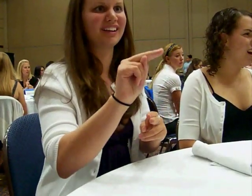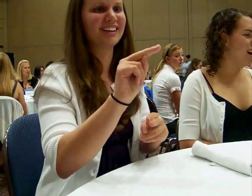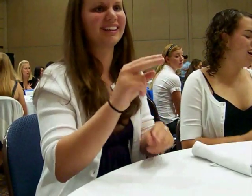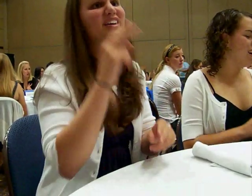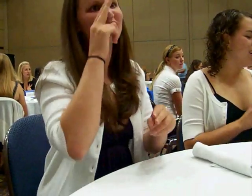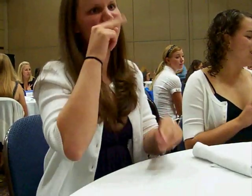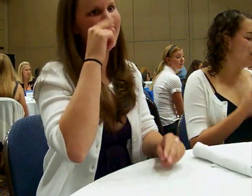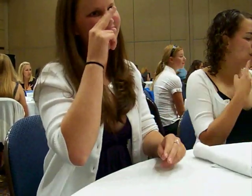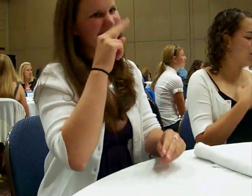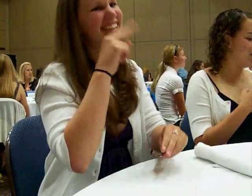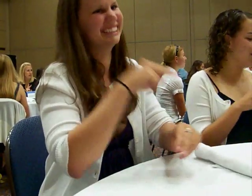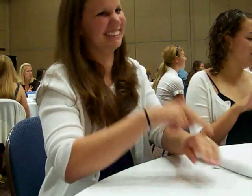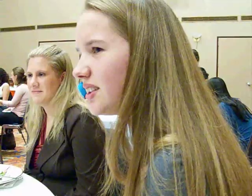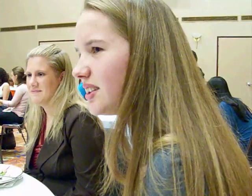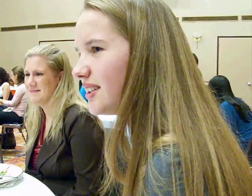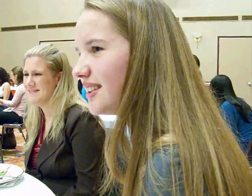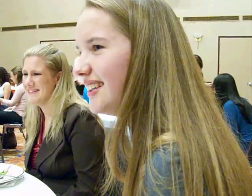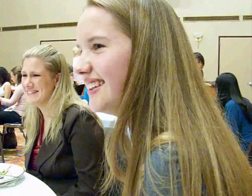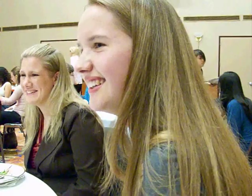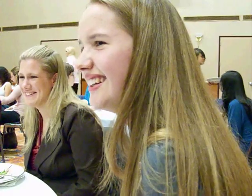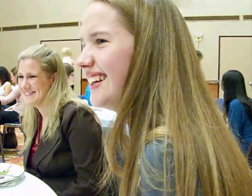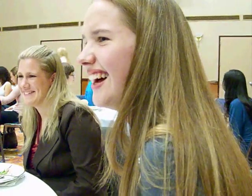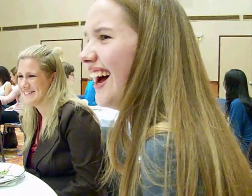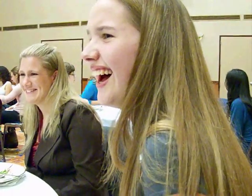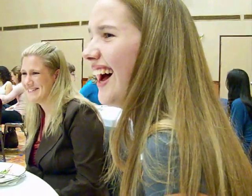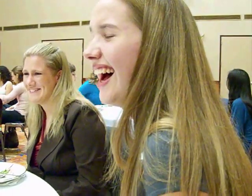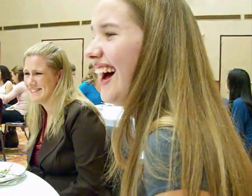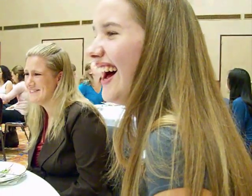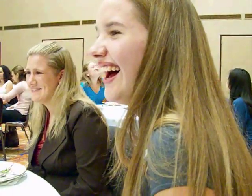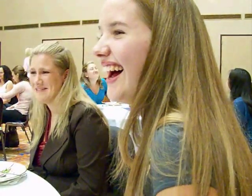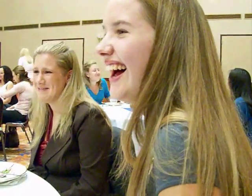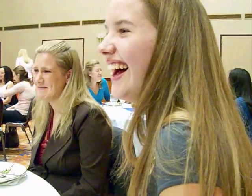Communication Sciences and Disorders, and I am a member of the Signing Gators.